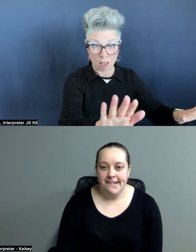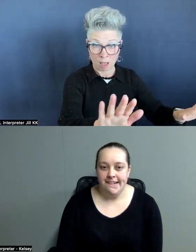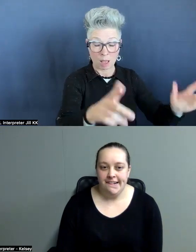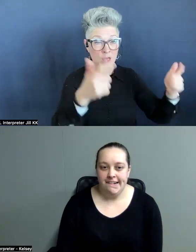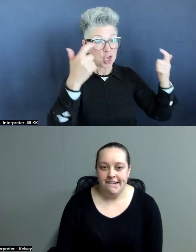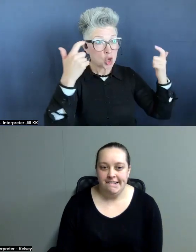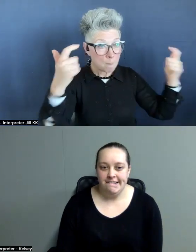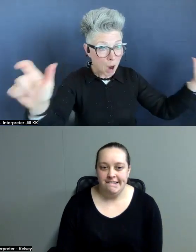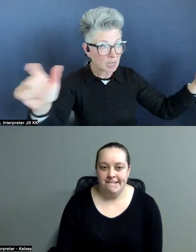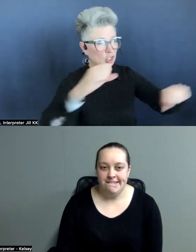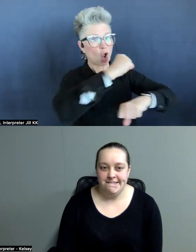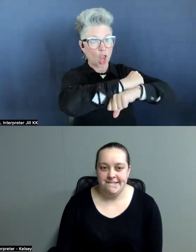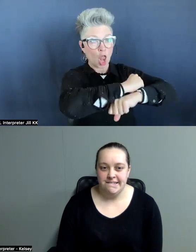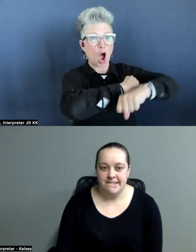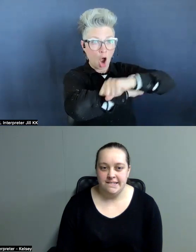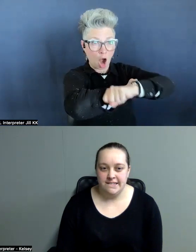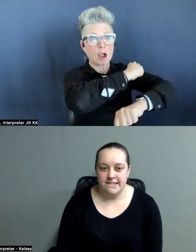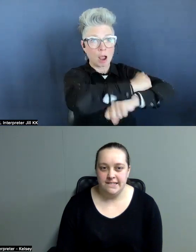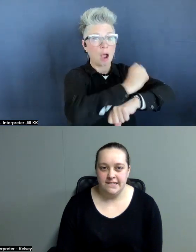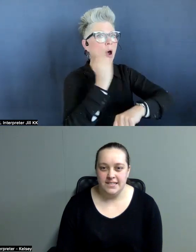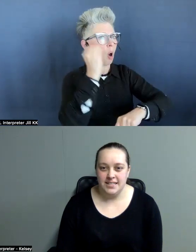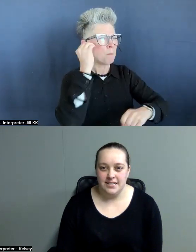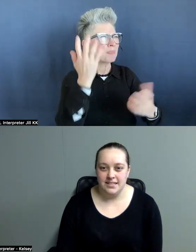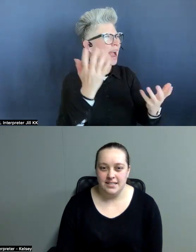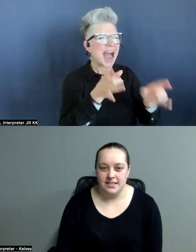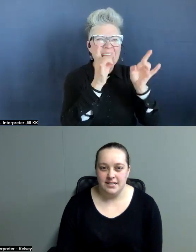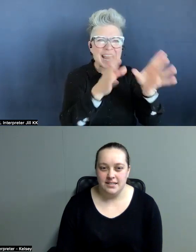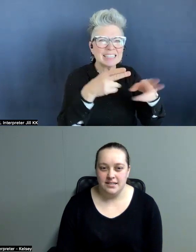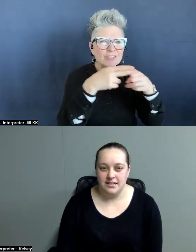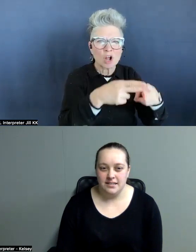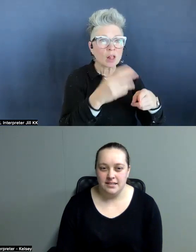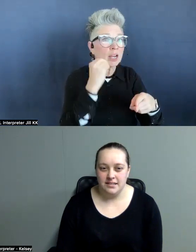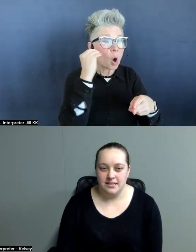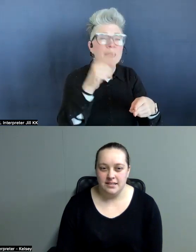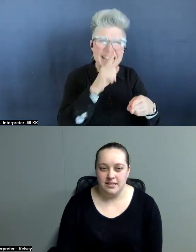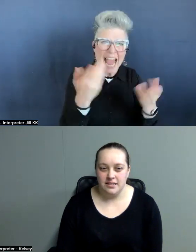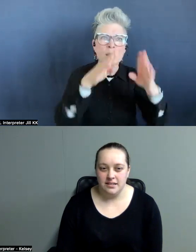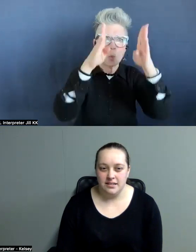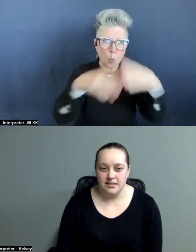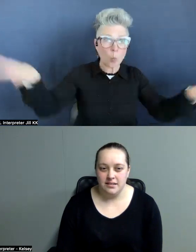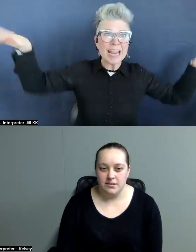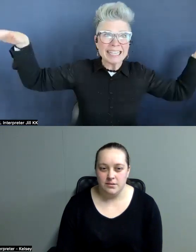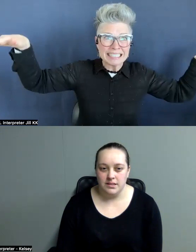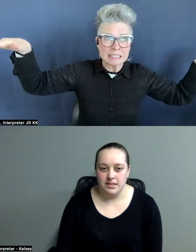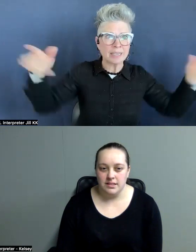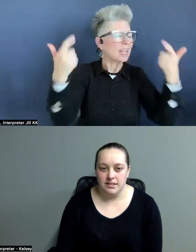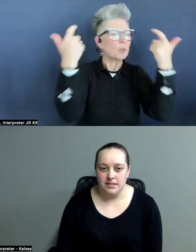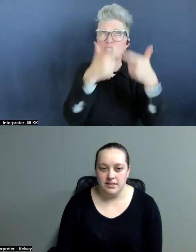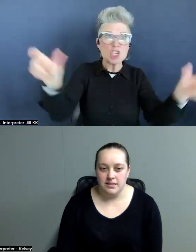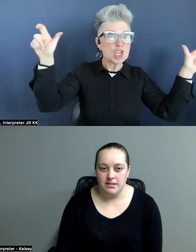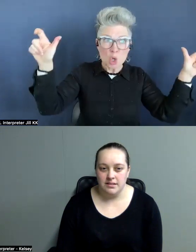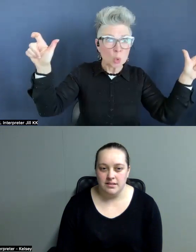log home. And I even hate, I hate to call it home because it had wings. I mean, it was huge. And I was like,